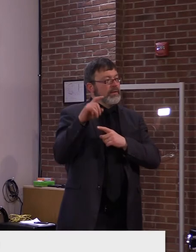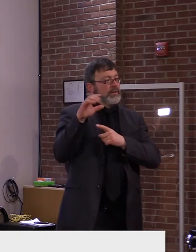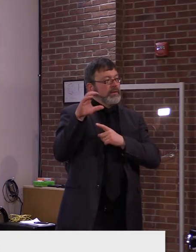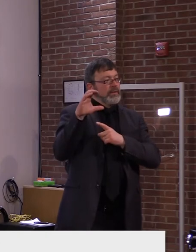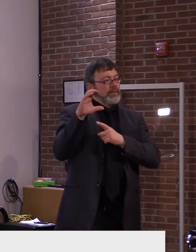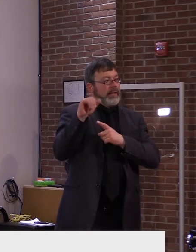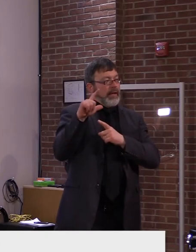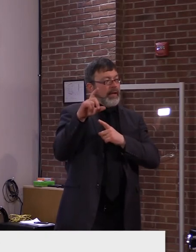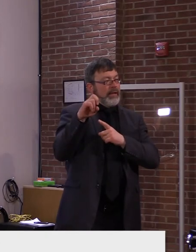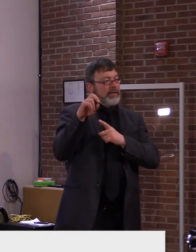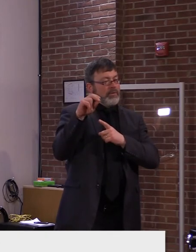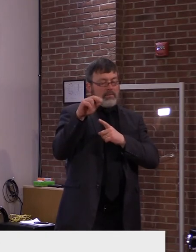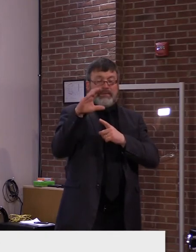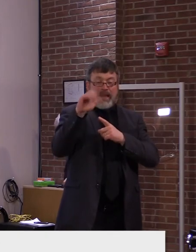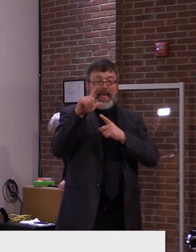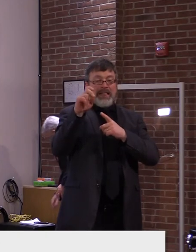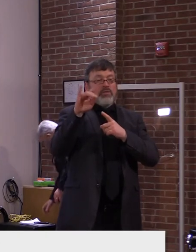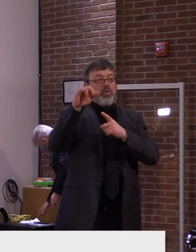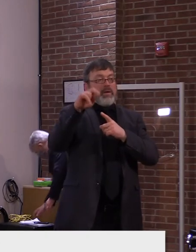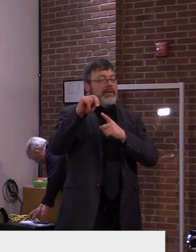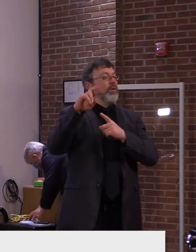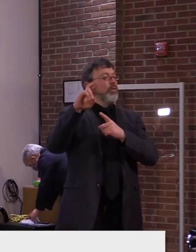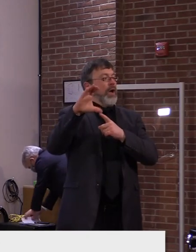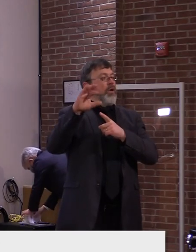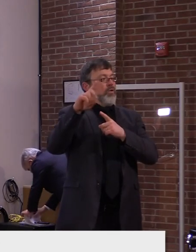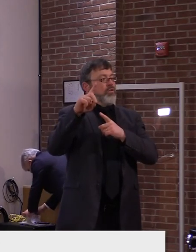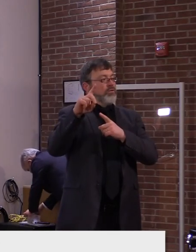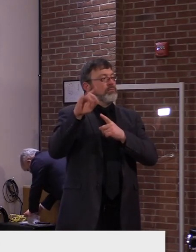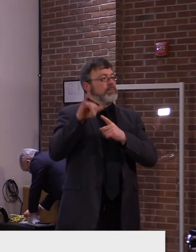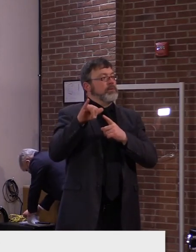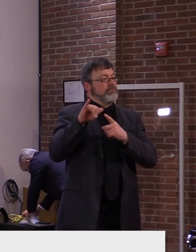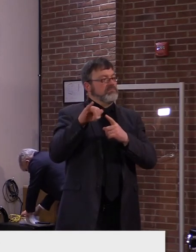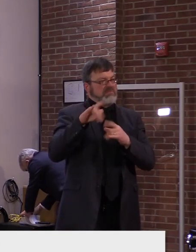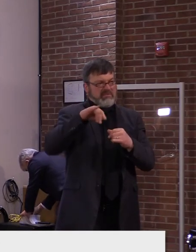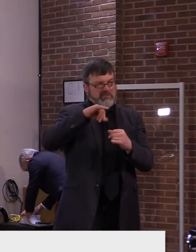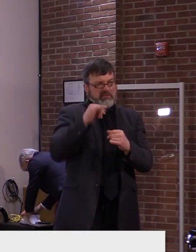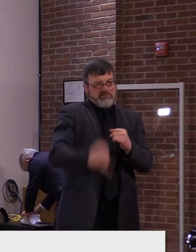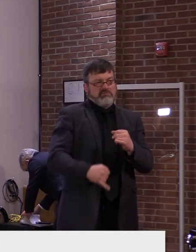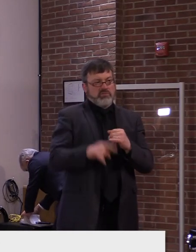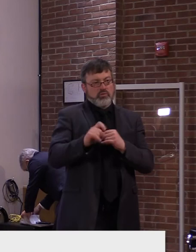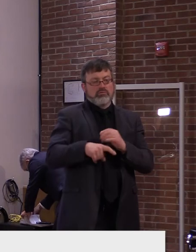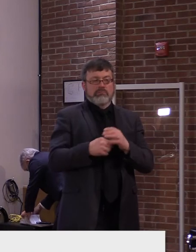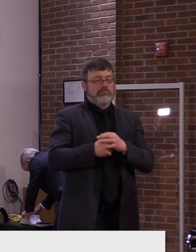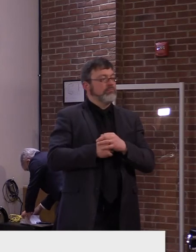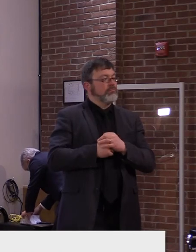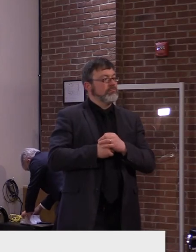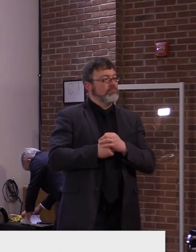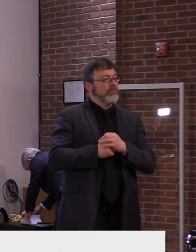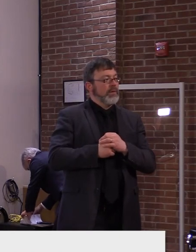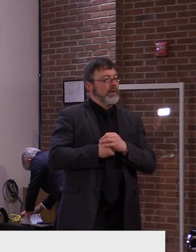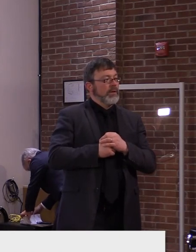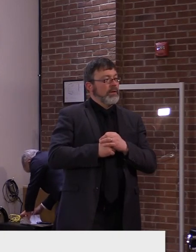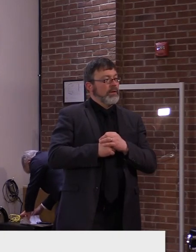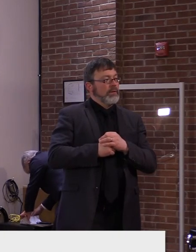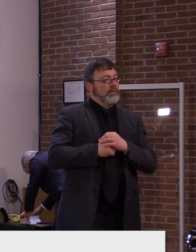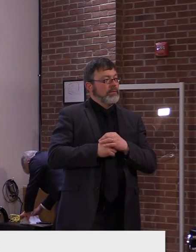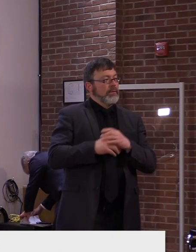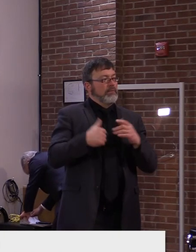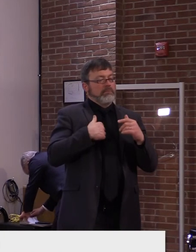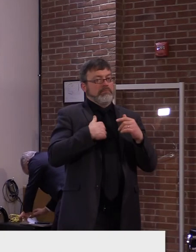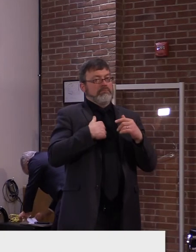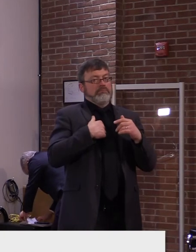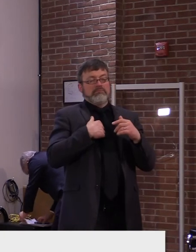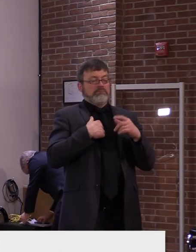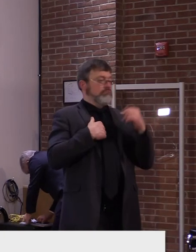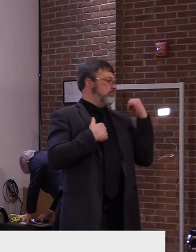yes. Good afternoon. Thank you. Um, uh, this likely for Secretary Smith. Um, you mentioned additional appointments being added next week to several